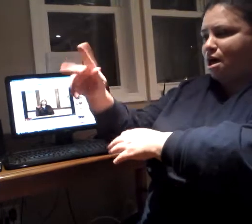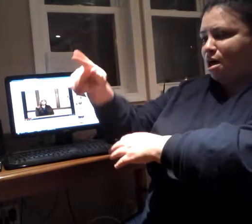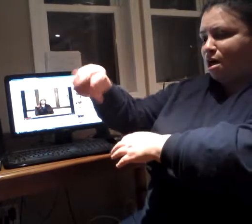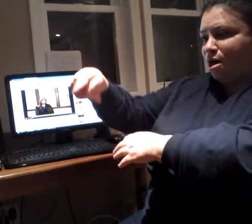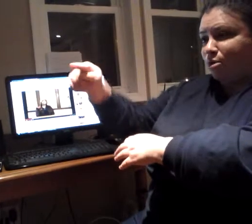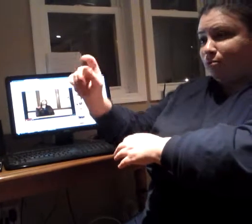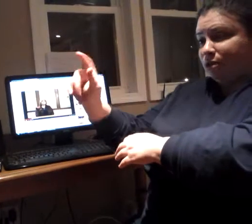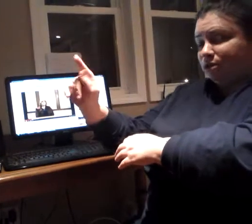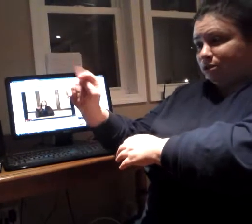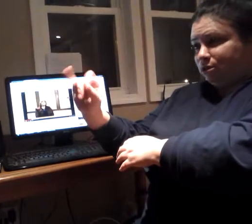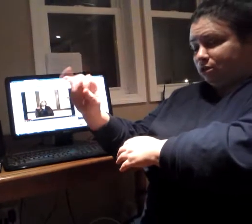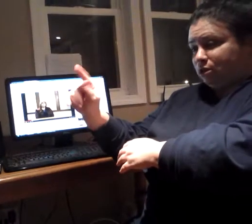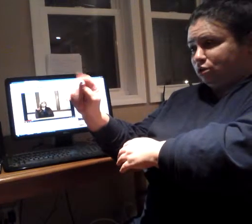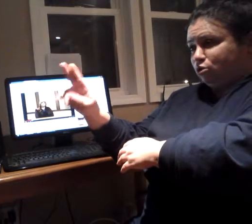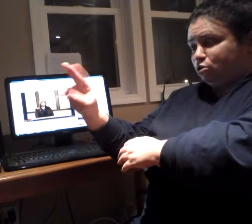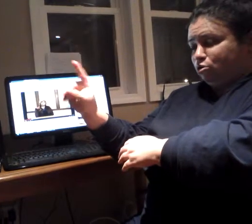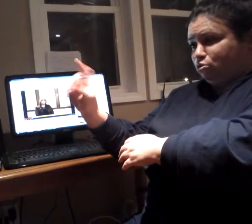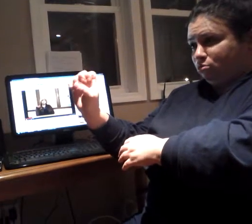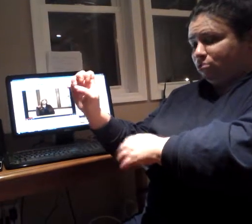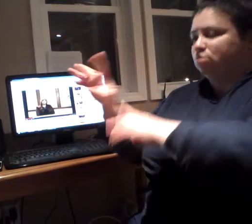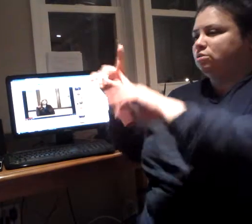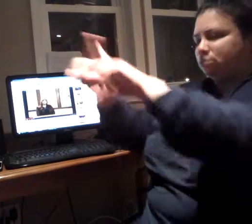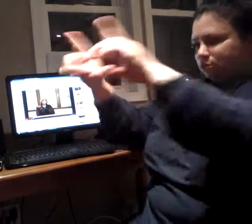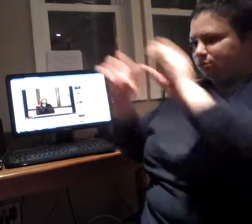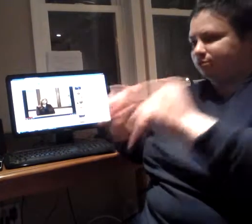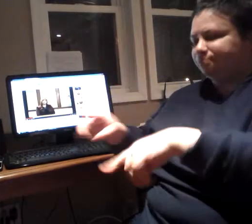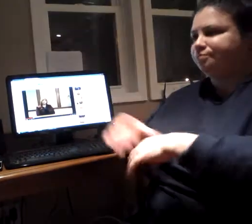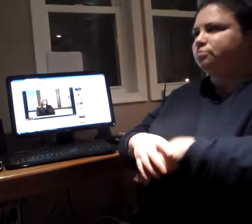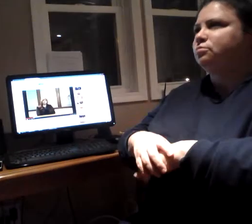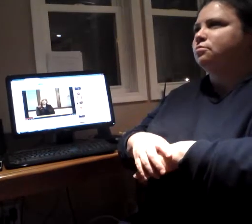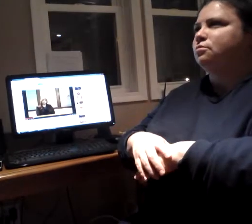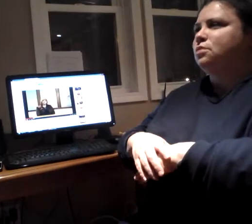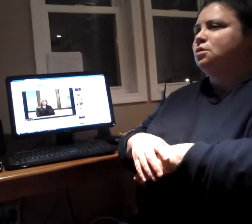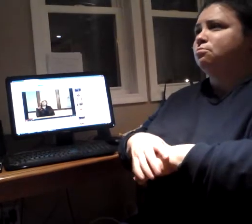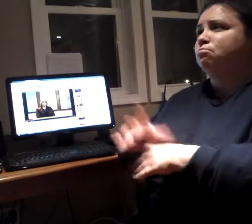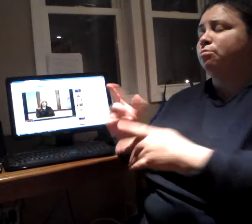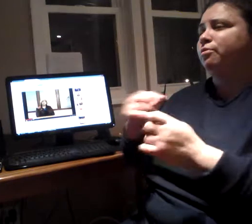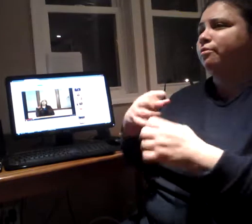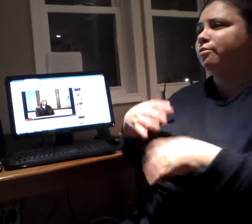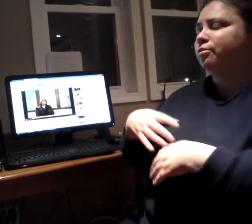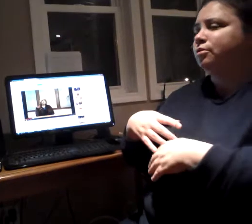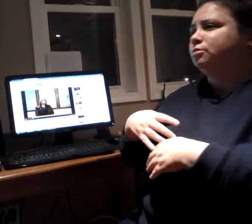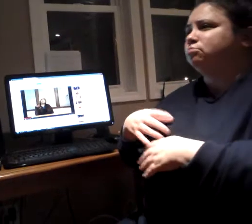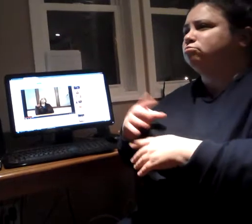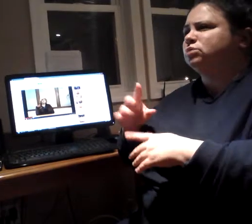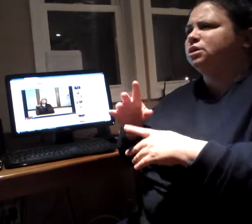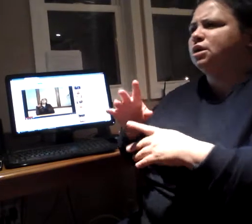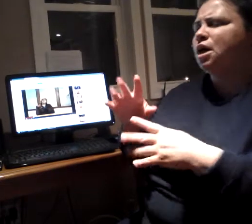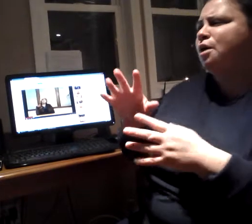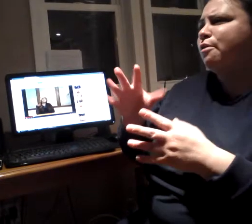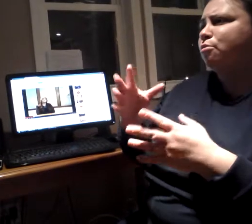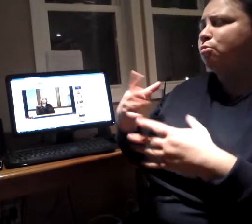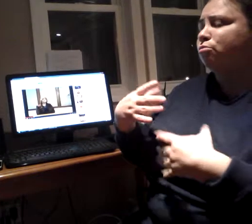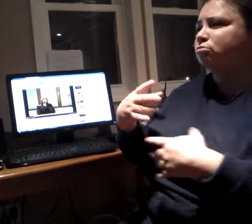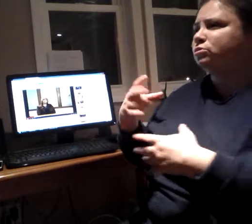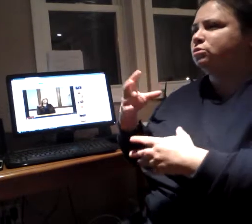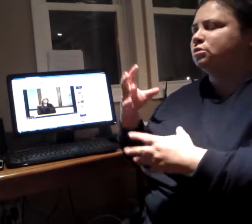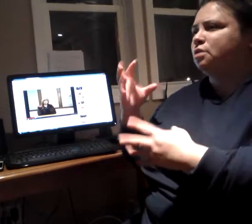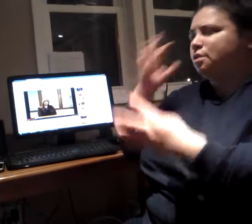things that you feel drawn to or attracted to um how much are you earning right now at your at